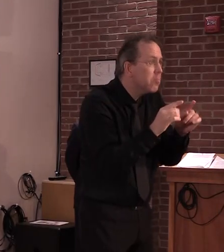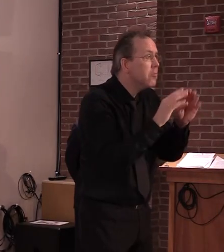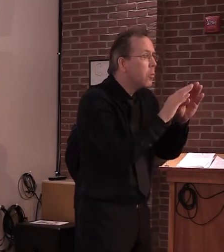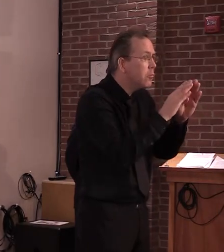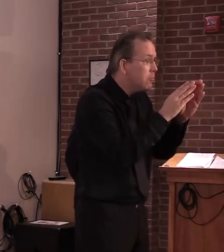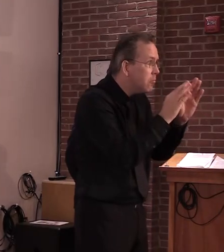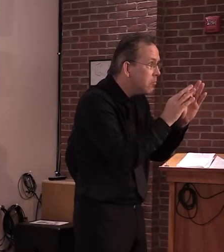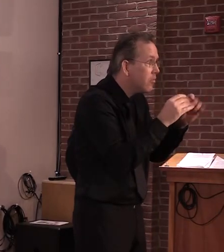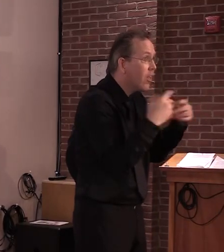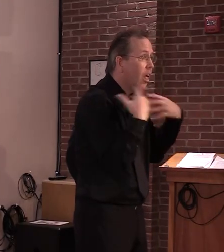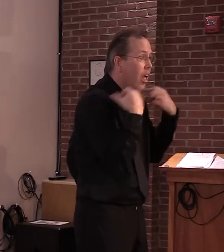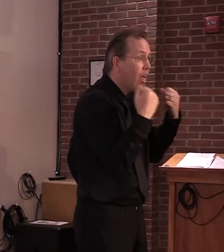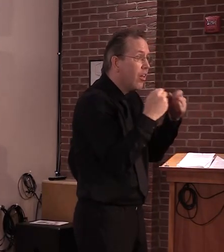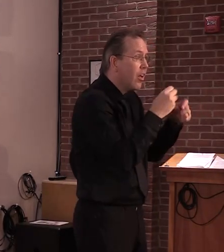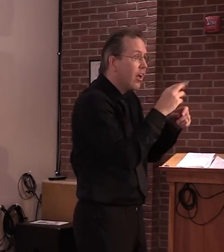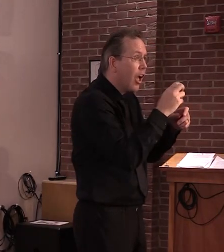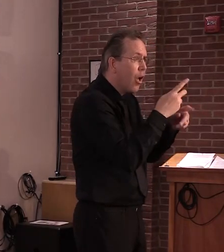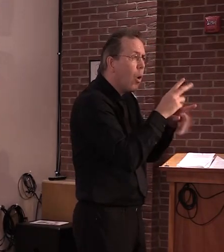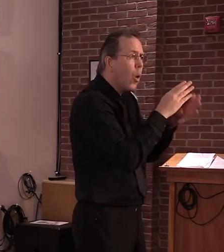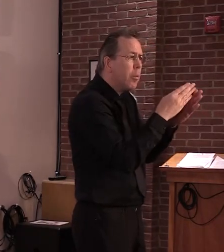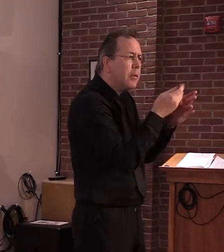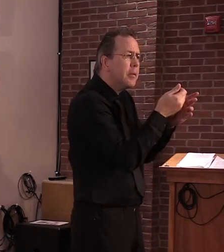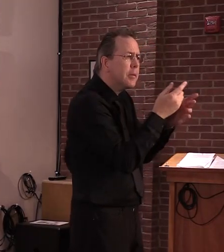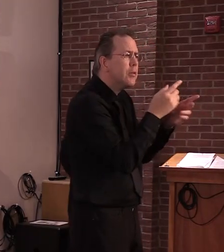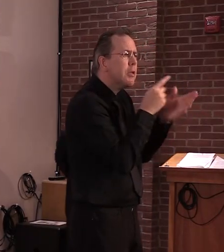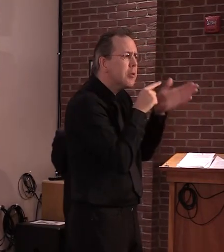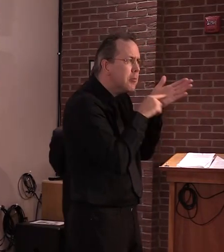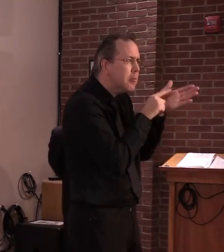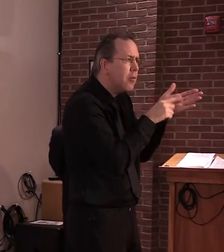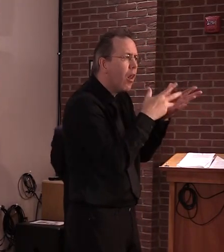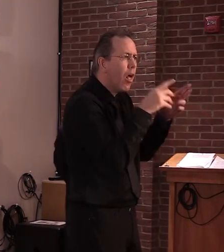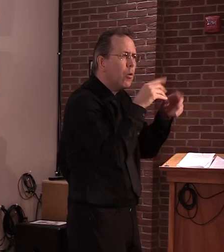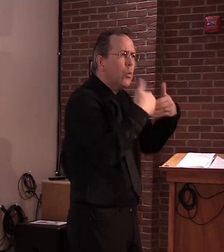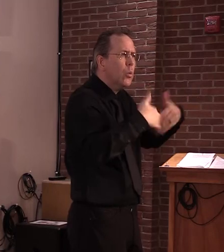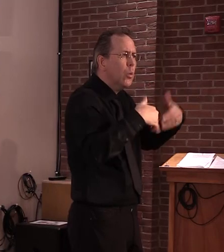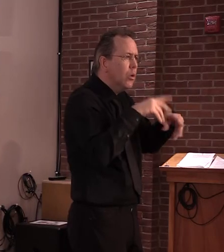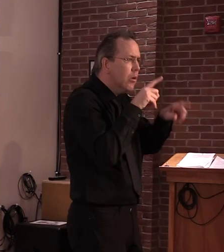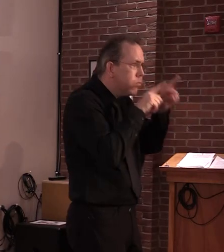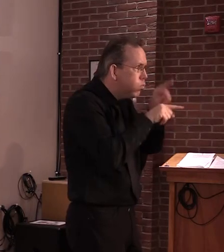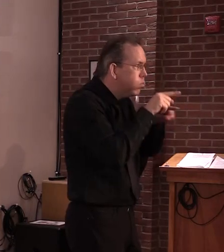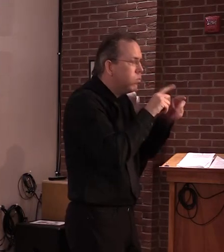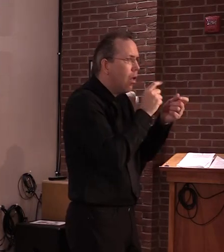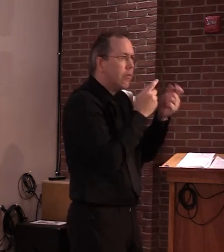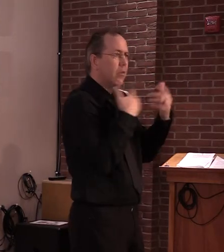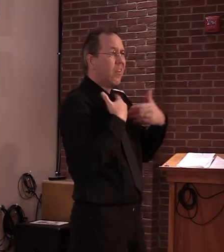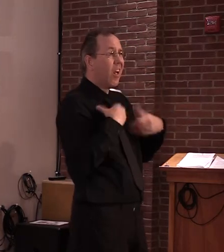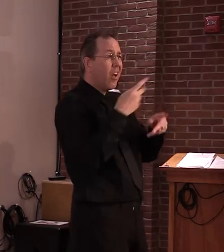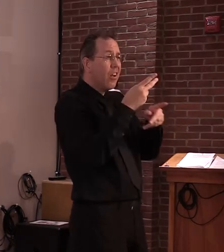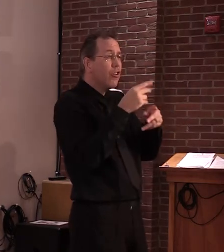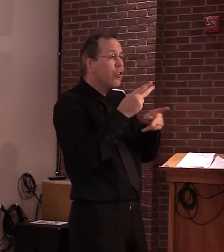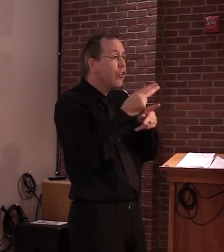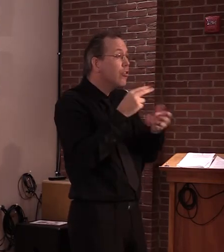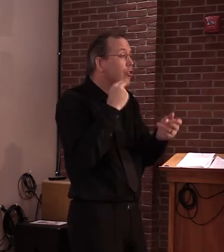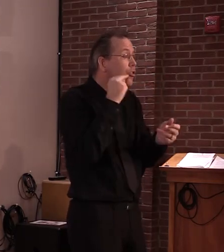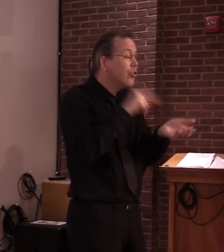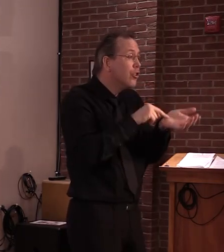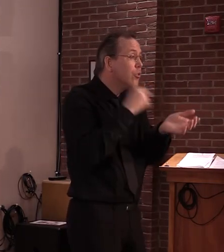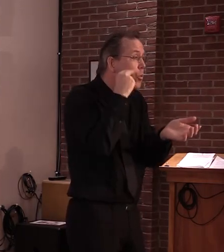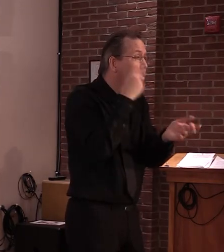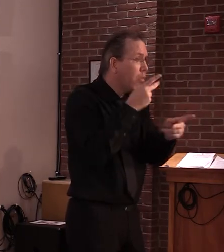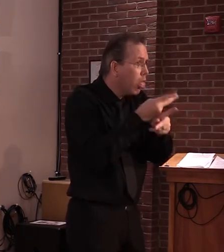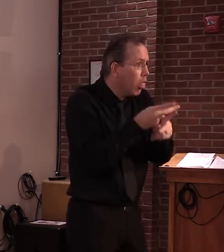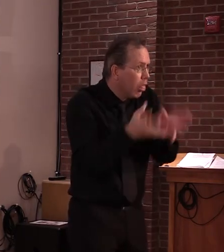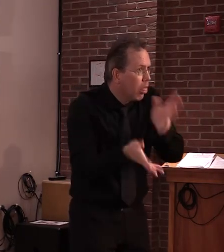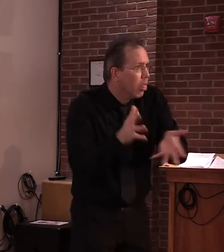interaction. Uh, whether you're, uh, sitting in a, uh, physician's clinic, whether you're, uh,